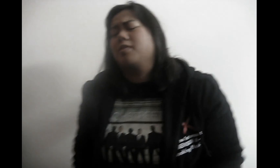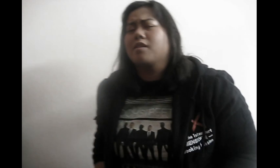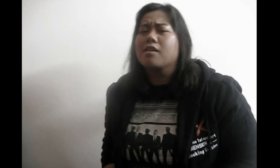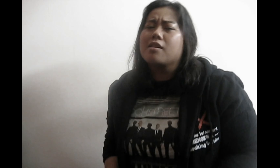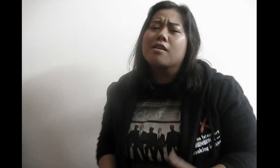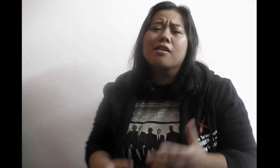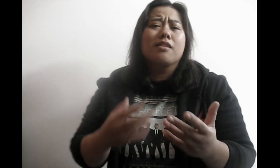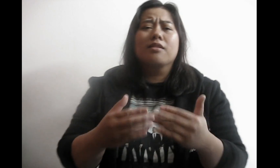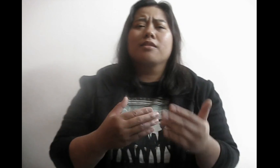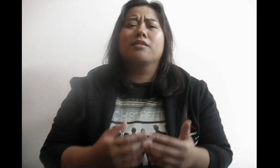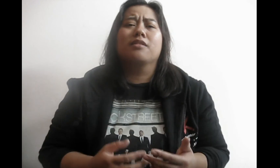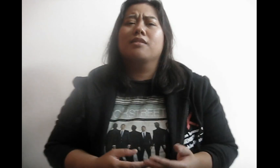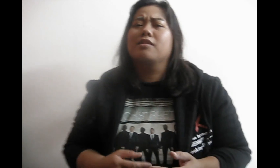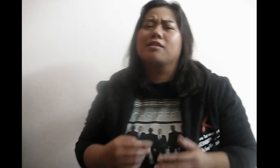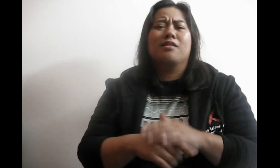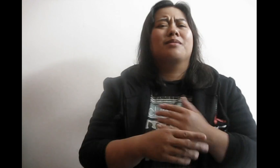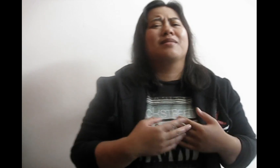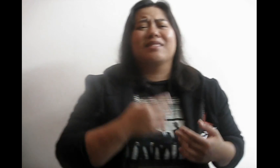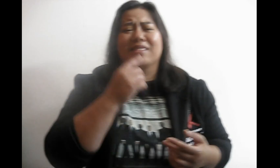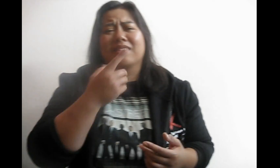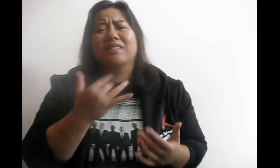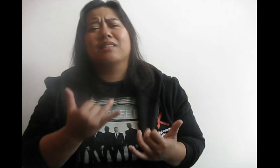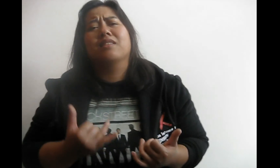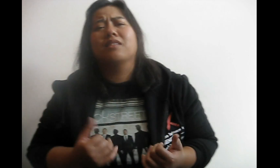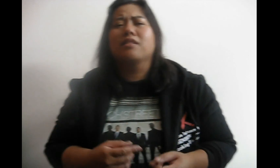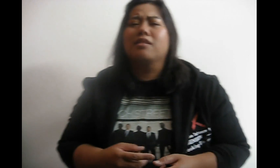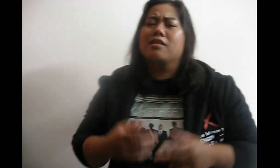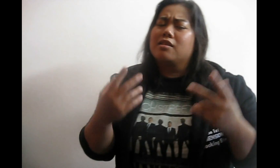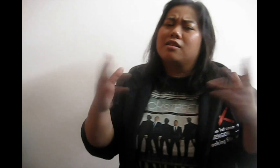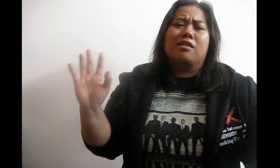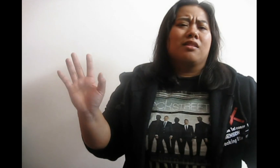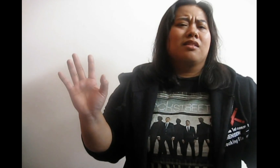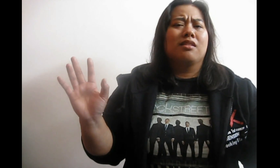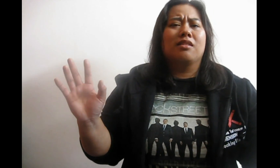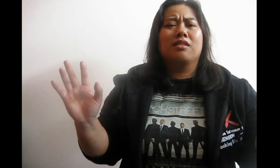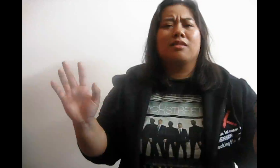Though it kills me to say it now Baby I'll get over you over You You You You